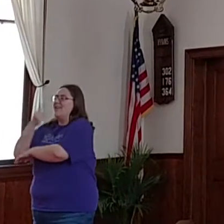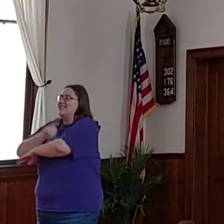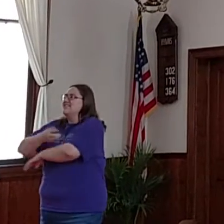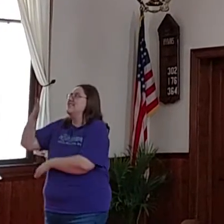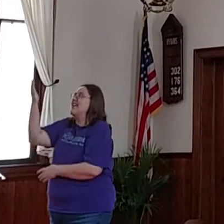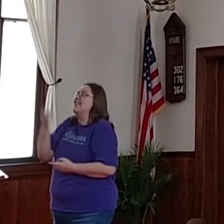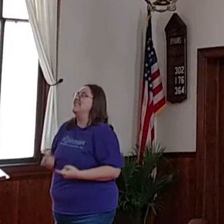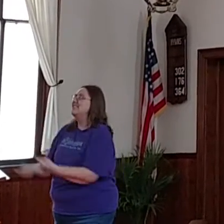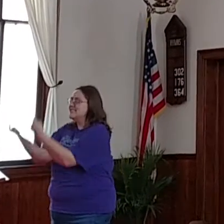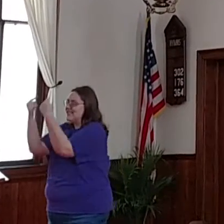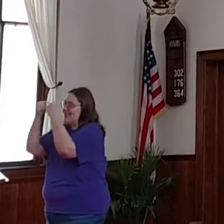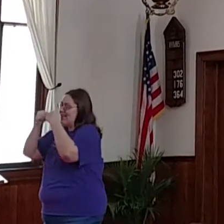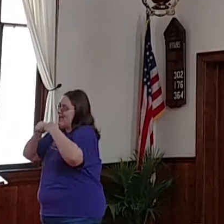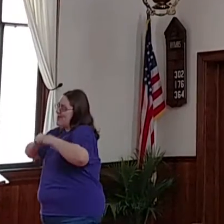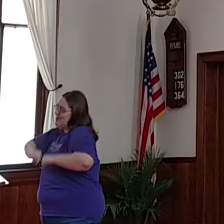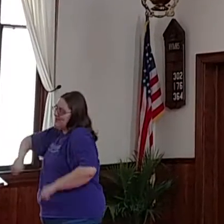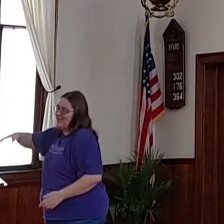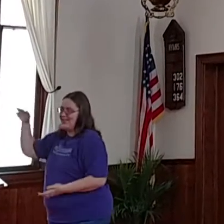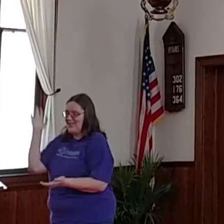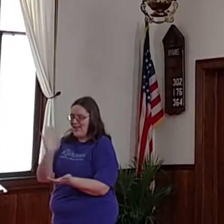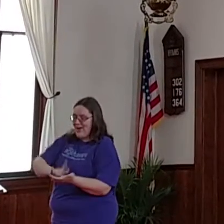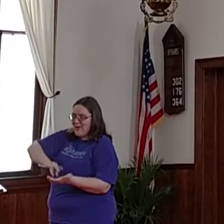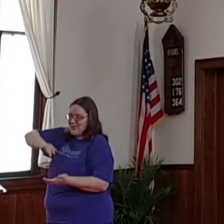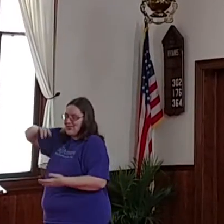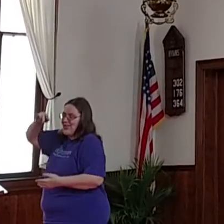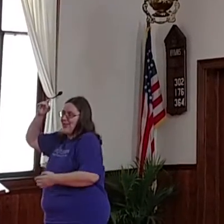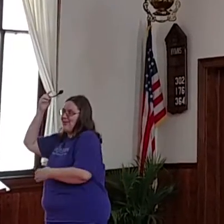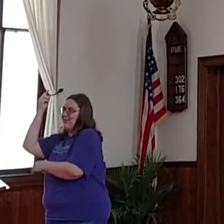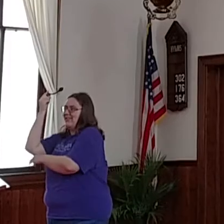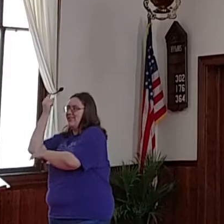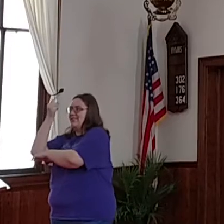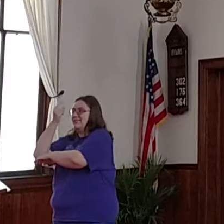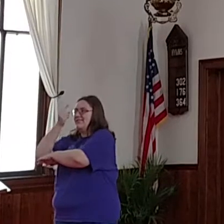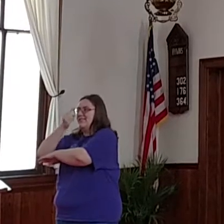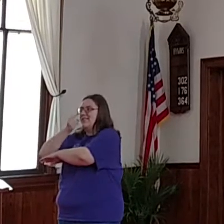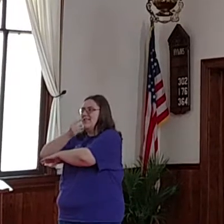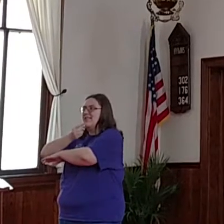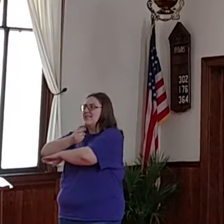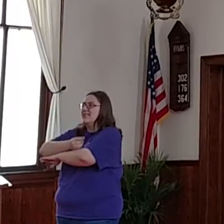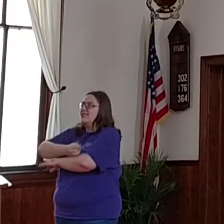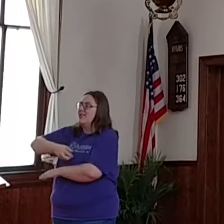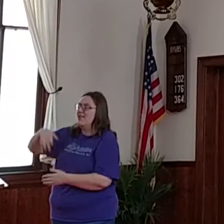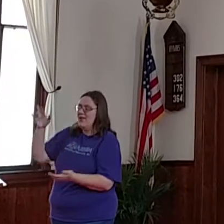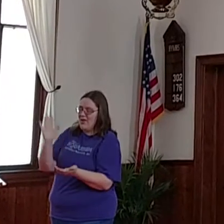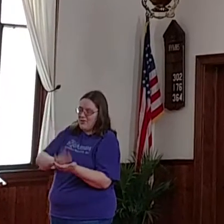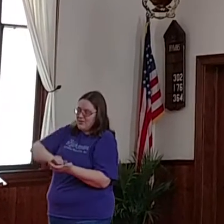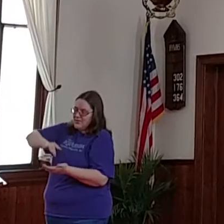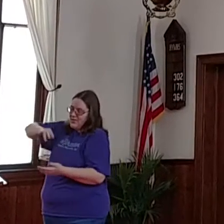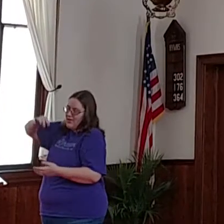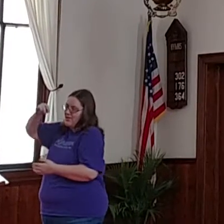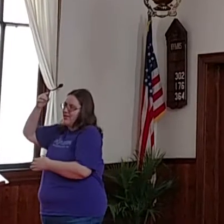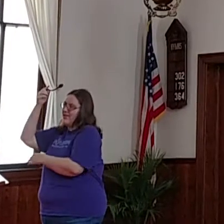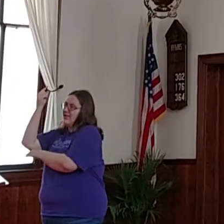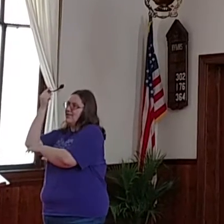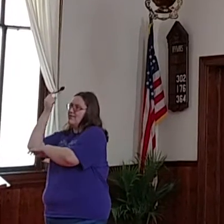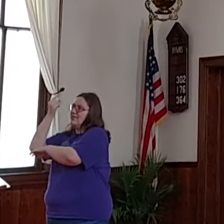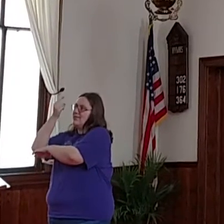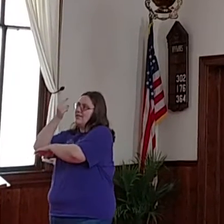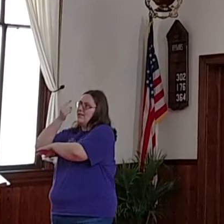one day he's coming, glorious day, oh glorious day.